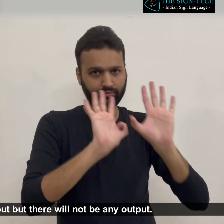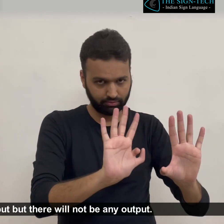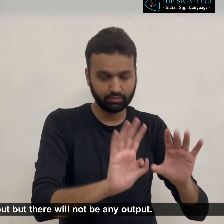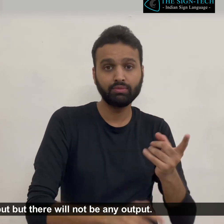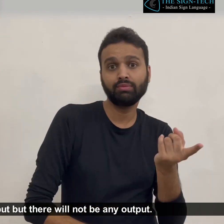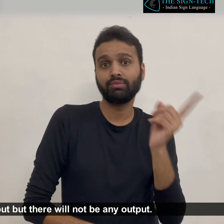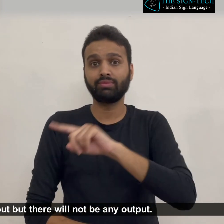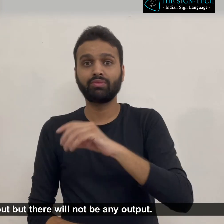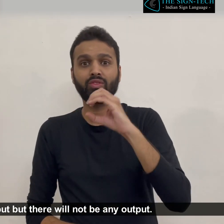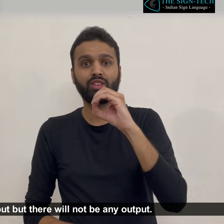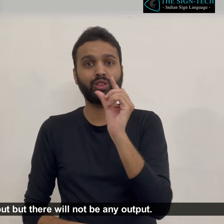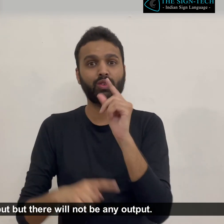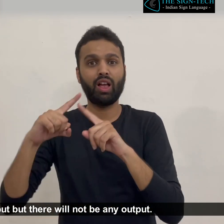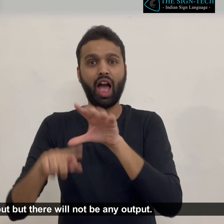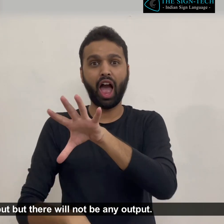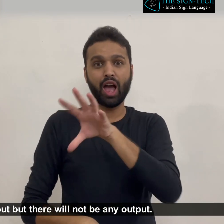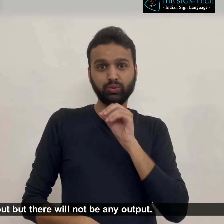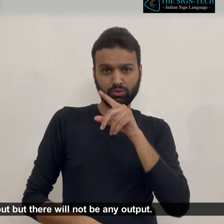For the input but there will not be any output.